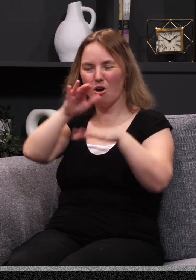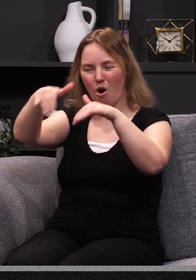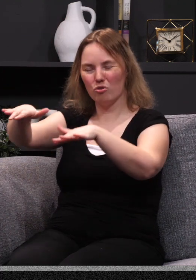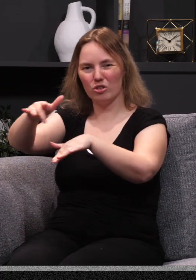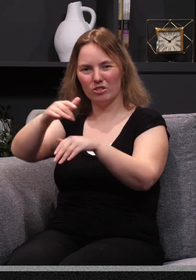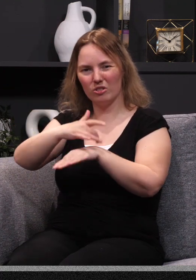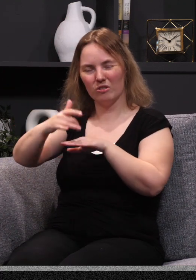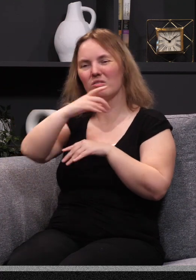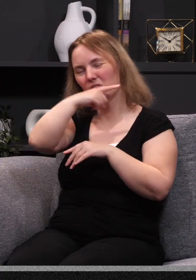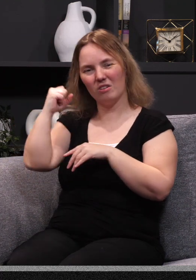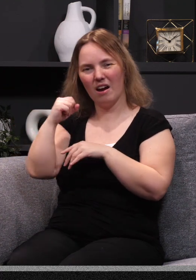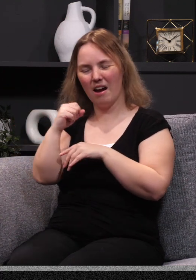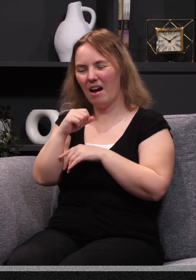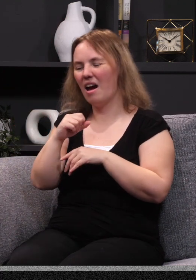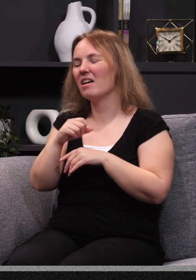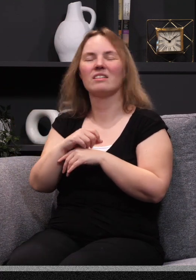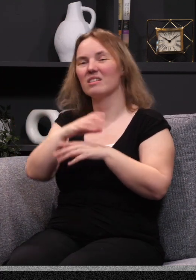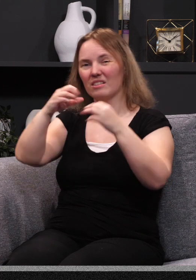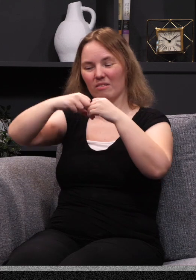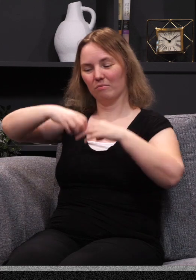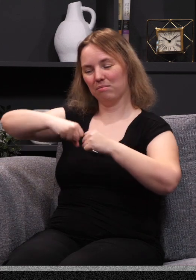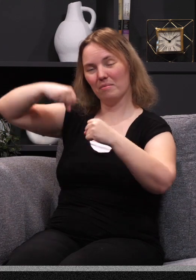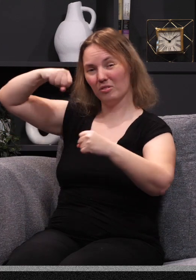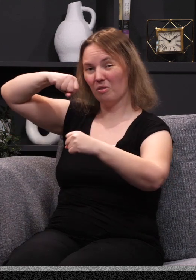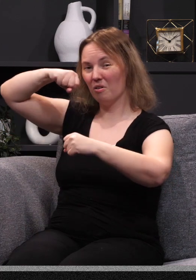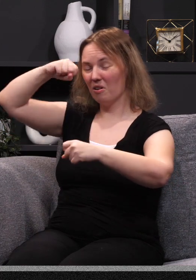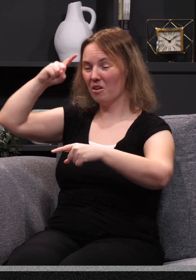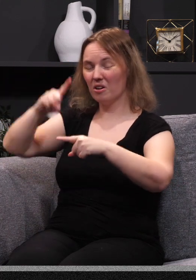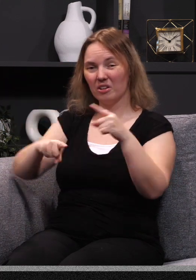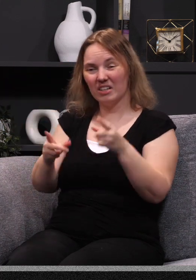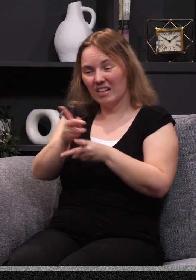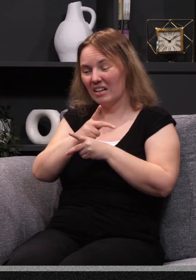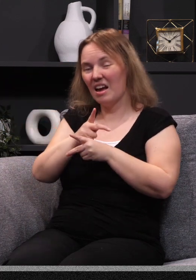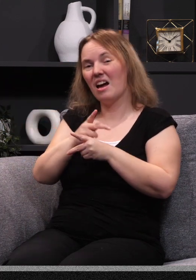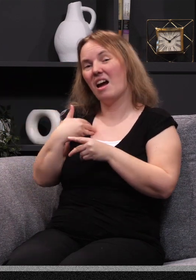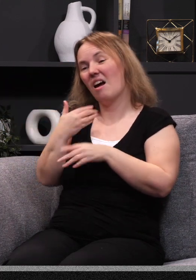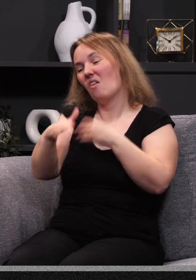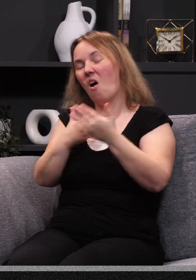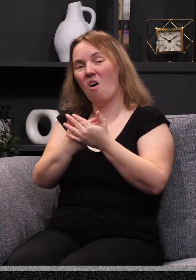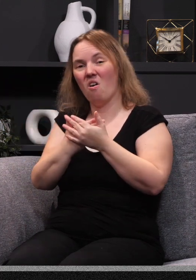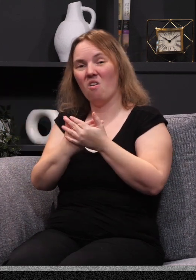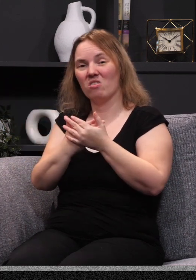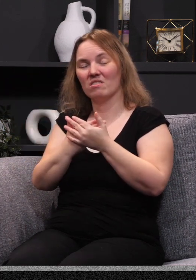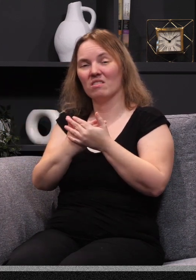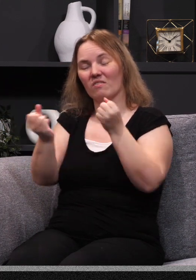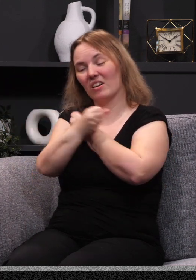drain the ocean dry. Nor could the scroll contain the whole, though stretched from